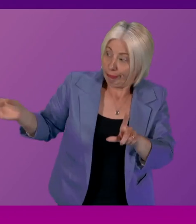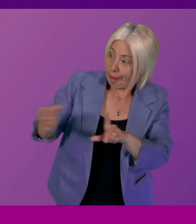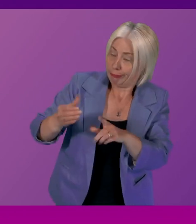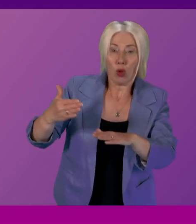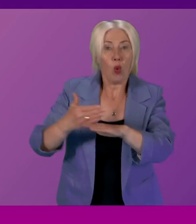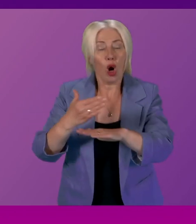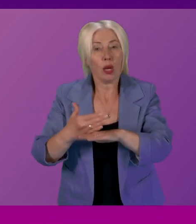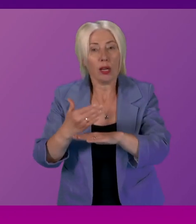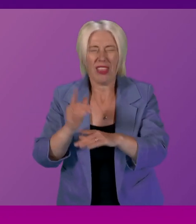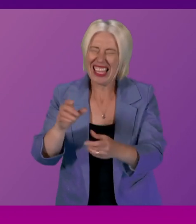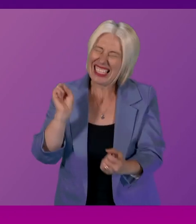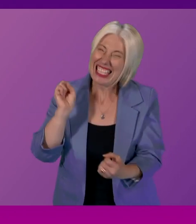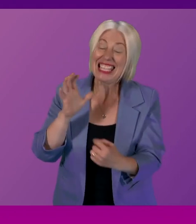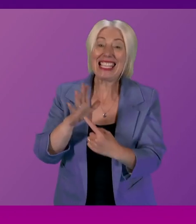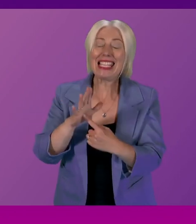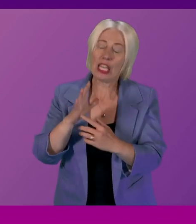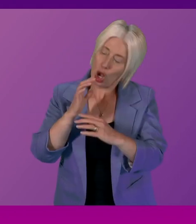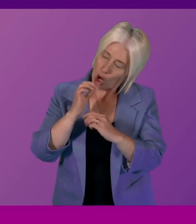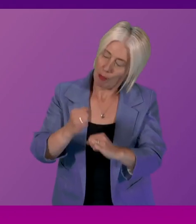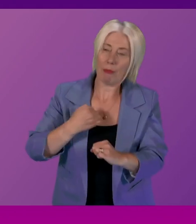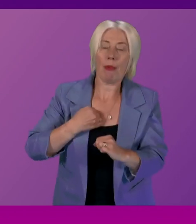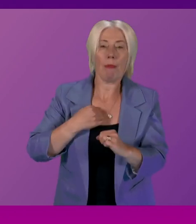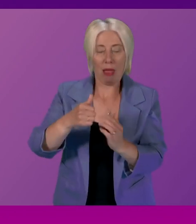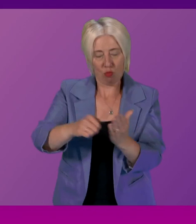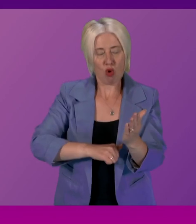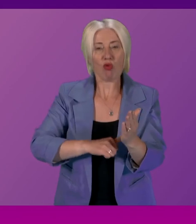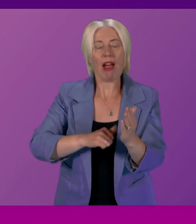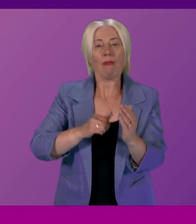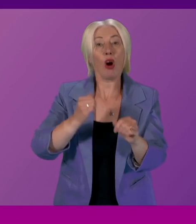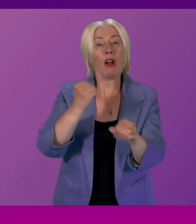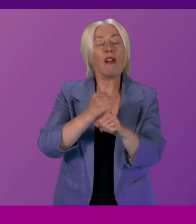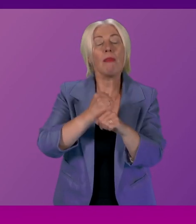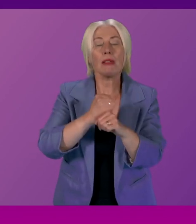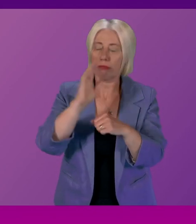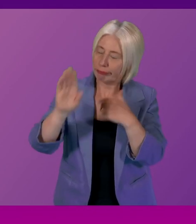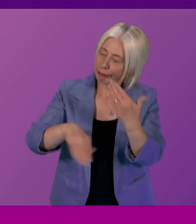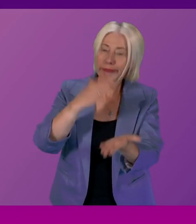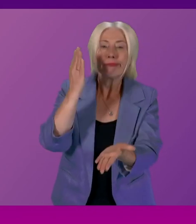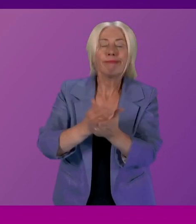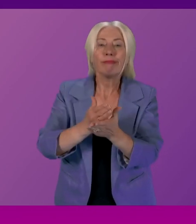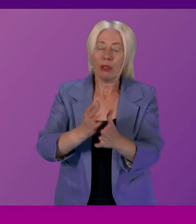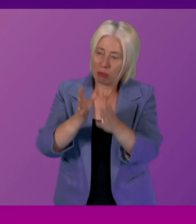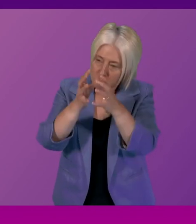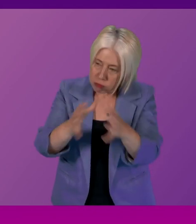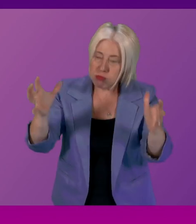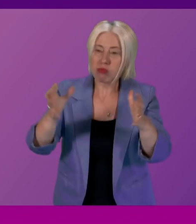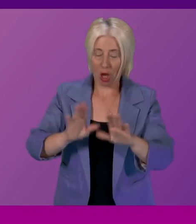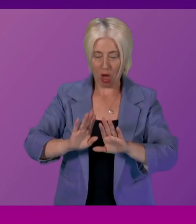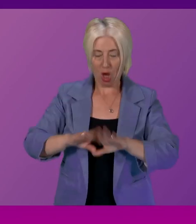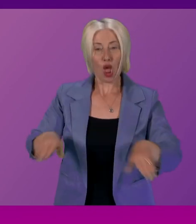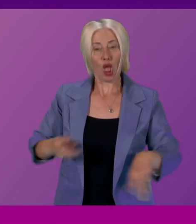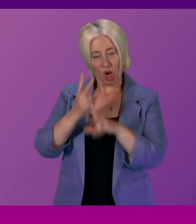why a key commitment of my programme for government was to ensure that we expand our childcare offer